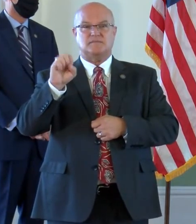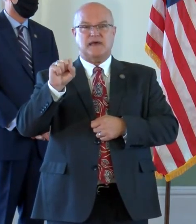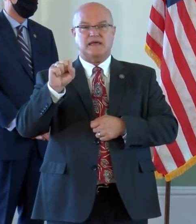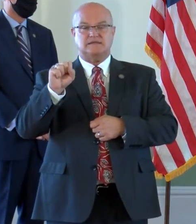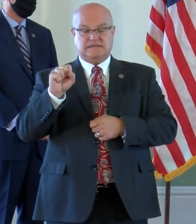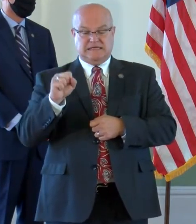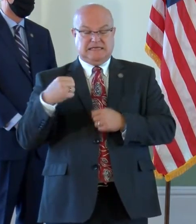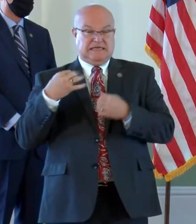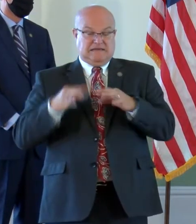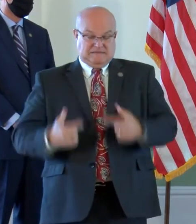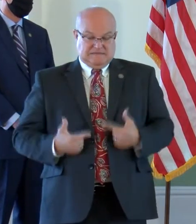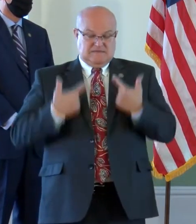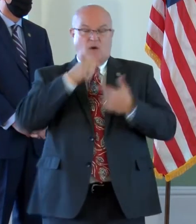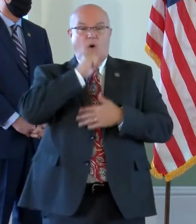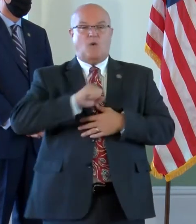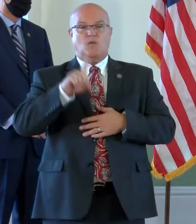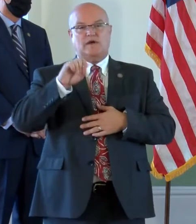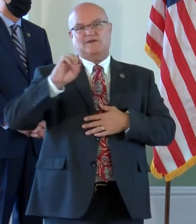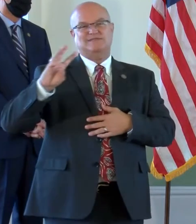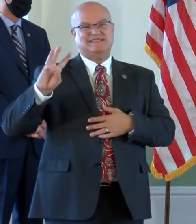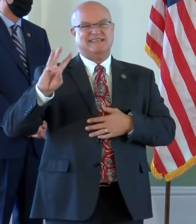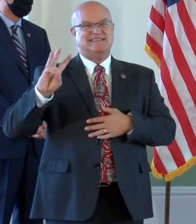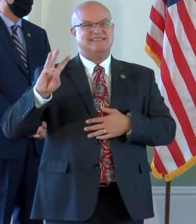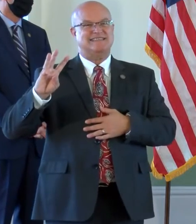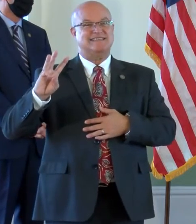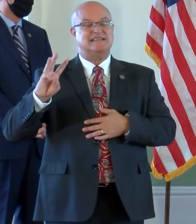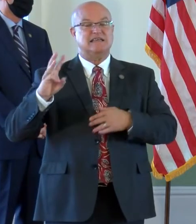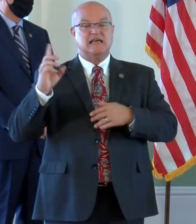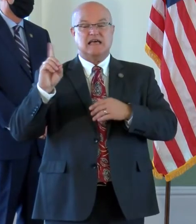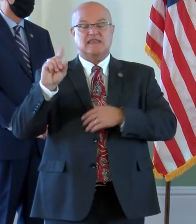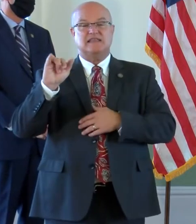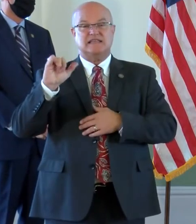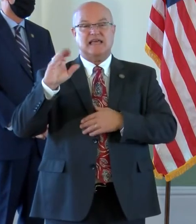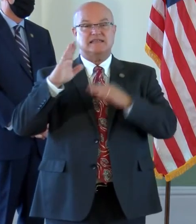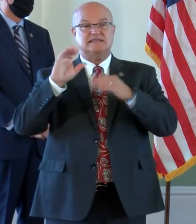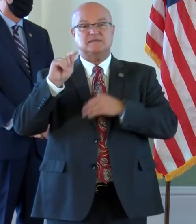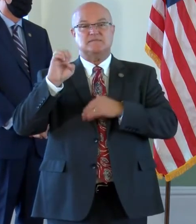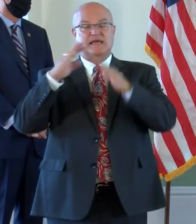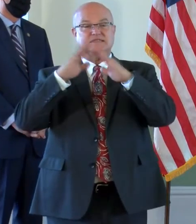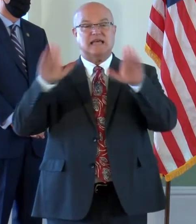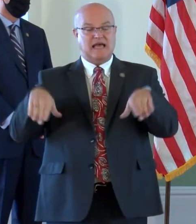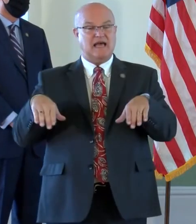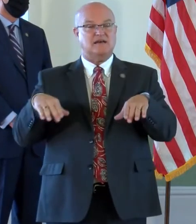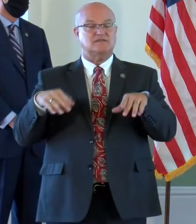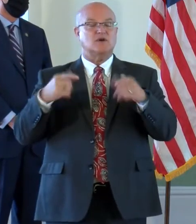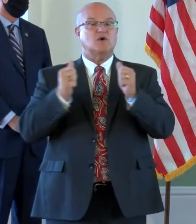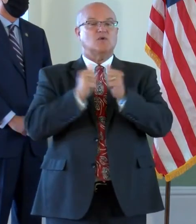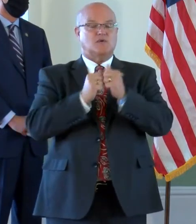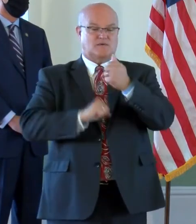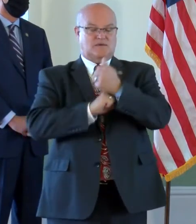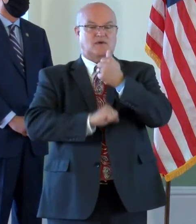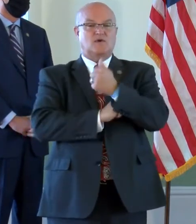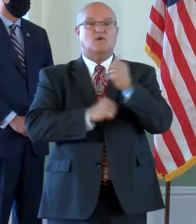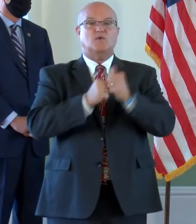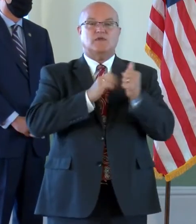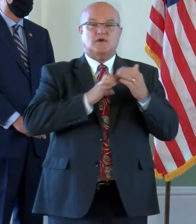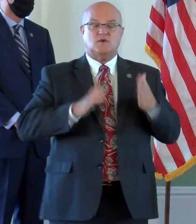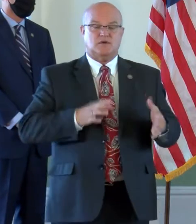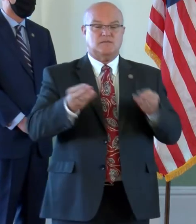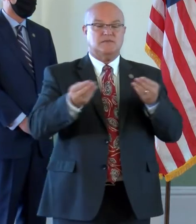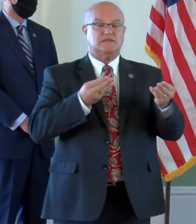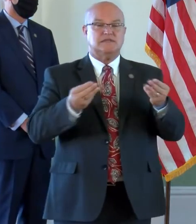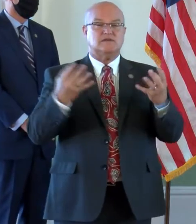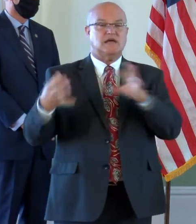106 years old. The Daisy Bates House Museum Foundation, along with the Little Rock Christian Ministerial